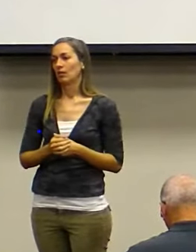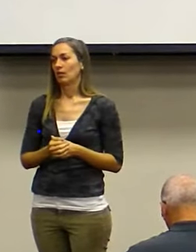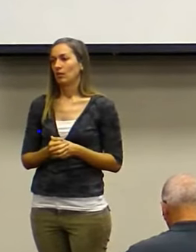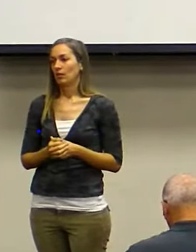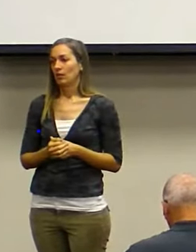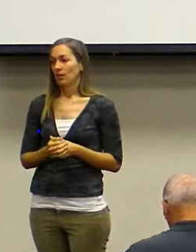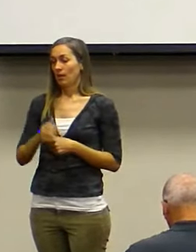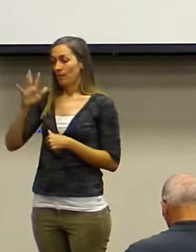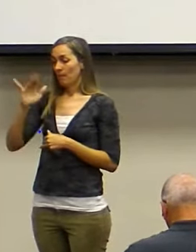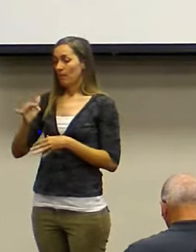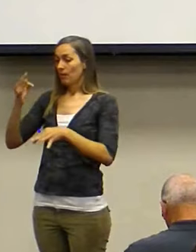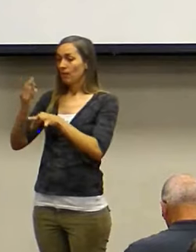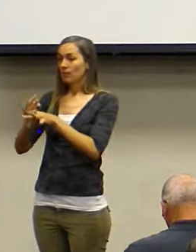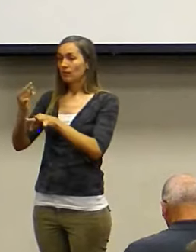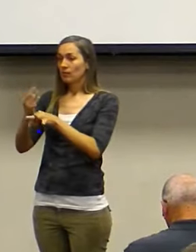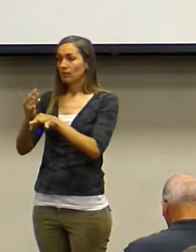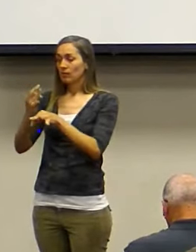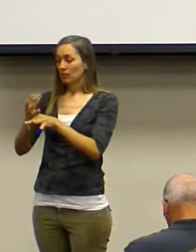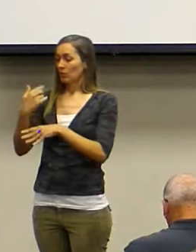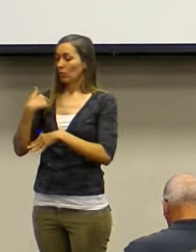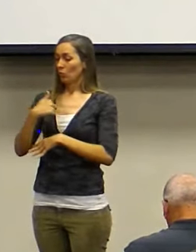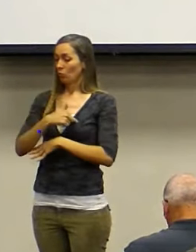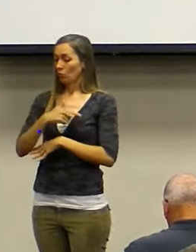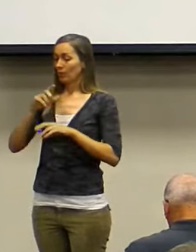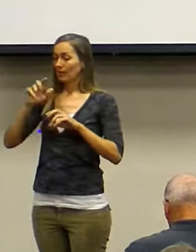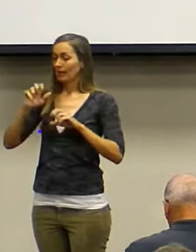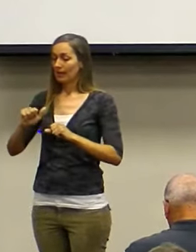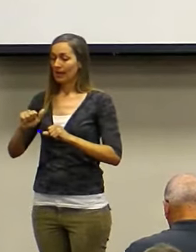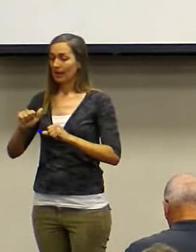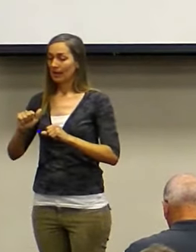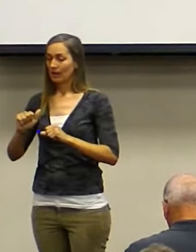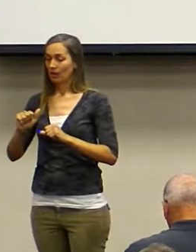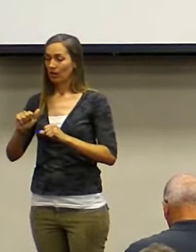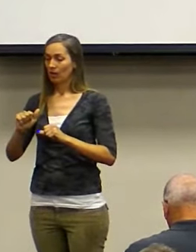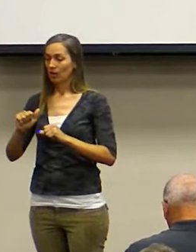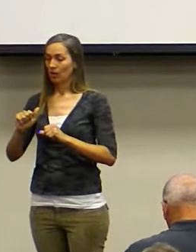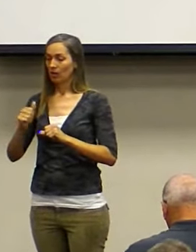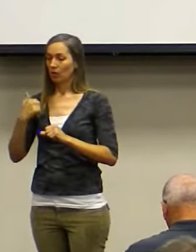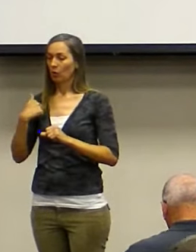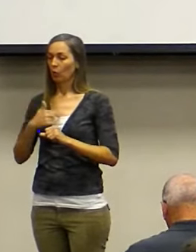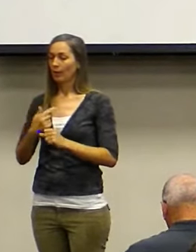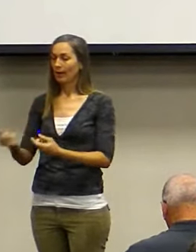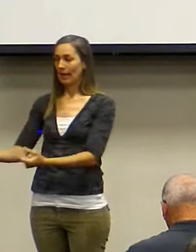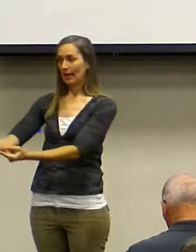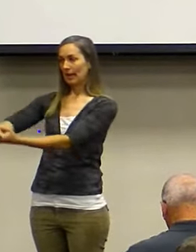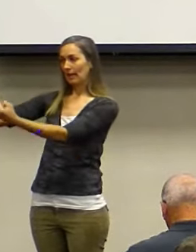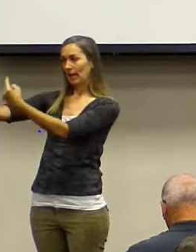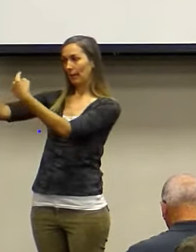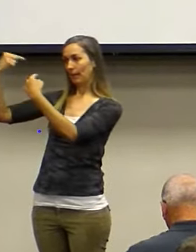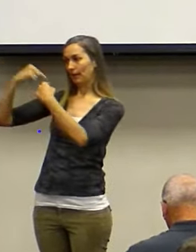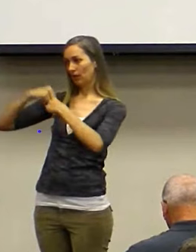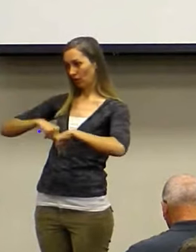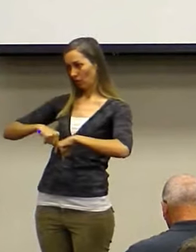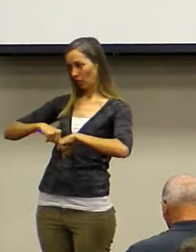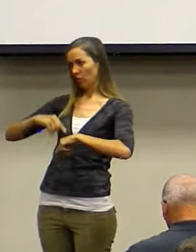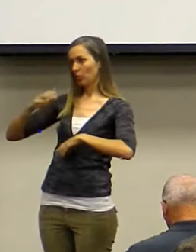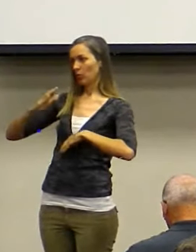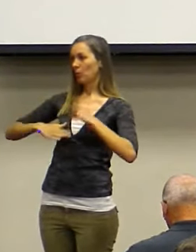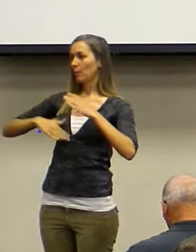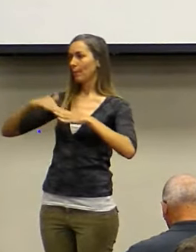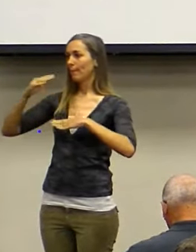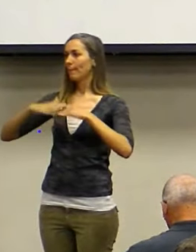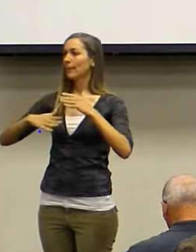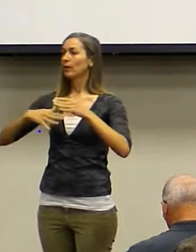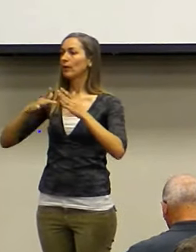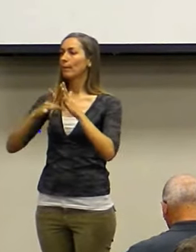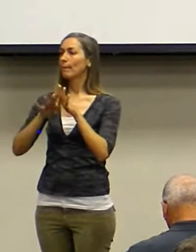By faith, we came here to build a biblical foundation to go out into this